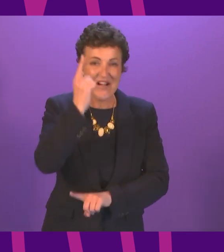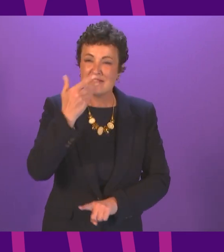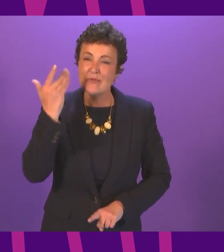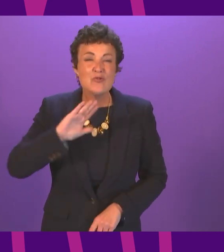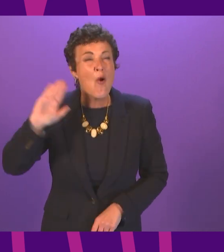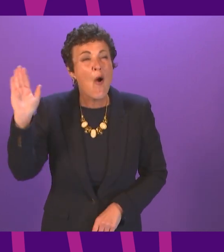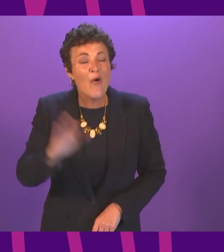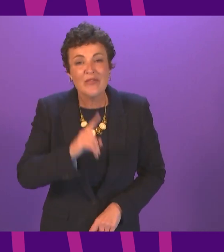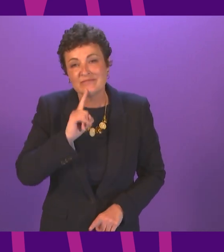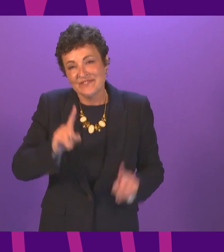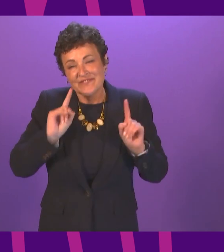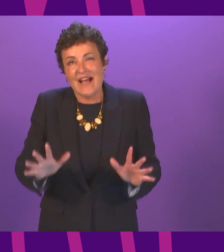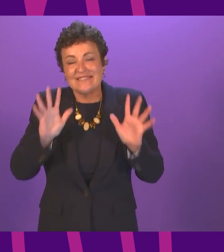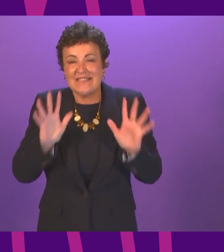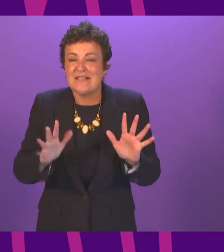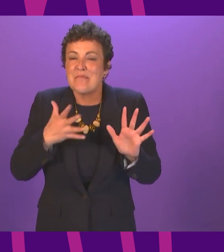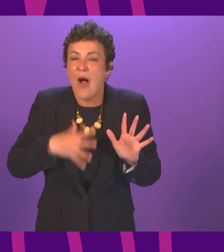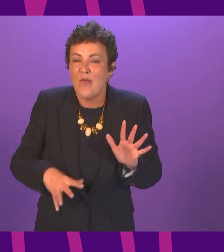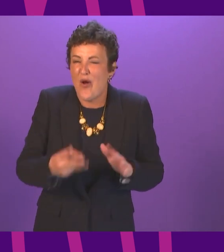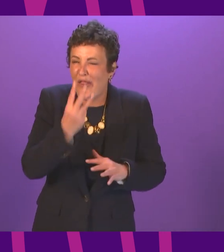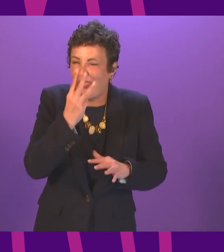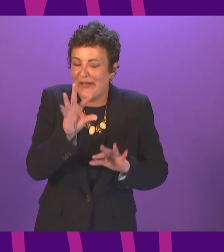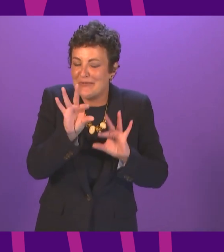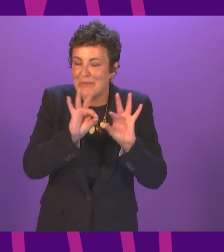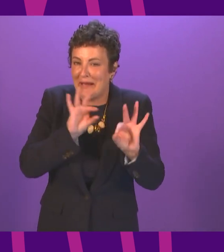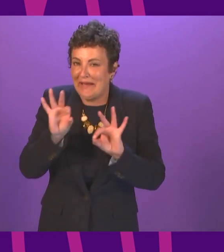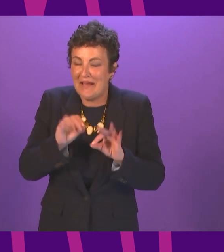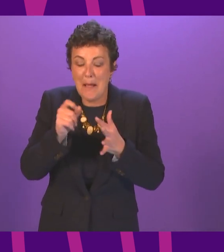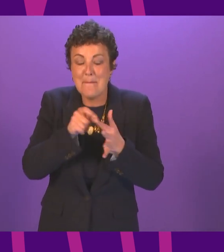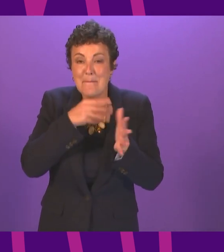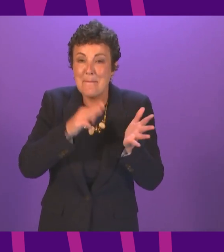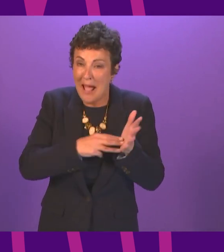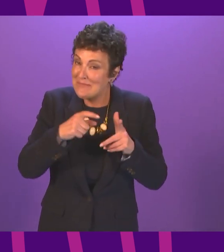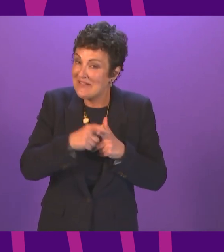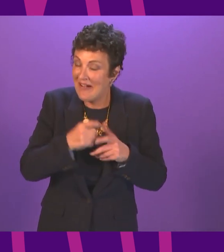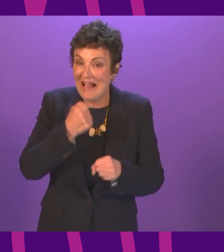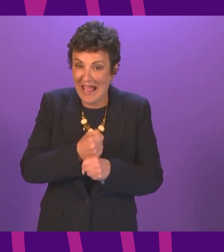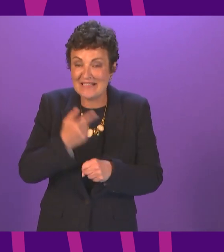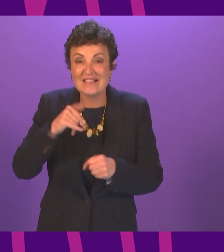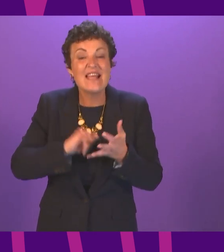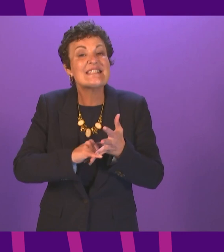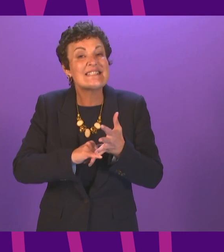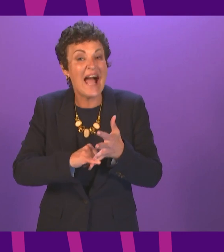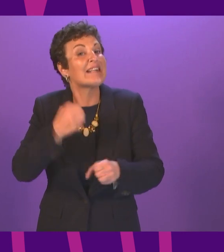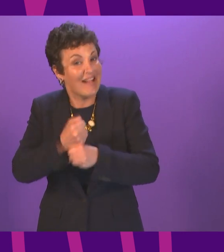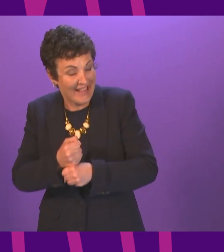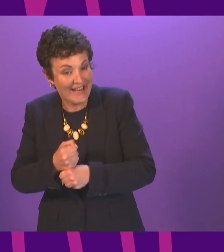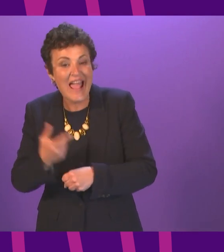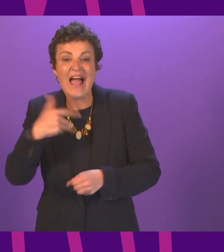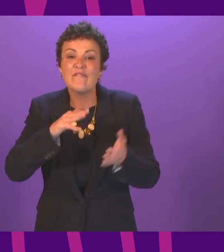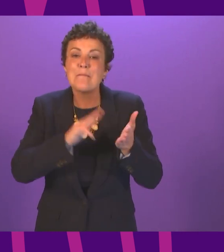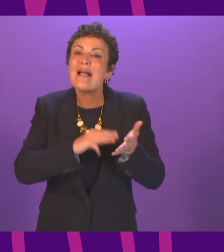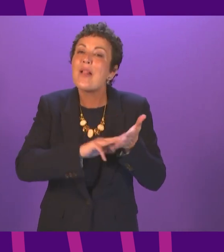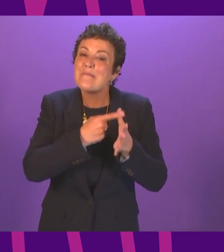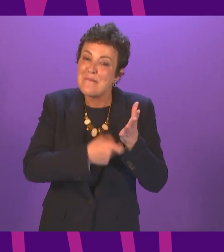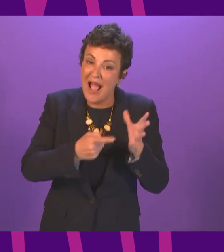were fantastic but let me pick out three in particular from Pam Duncan Glancy from Sandesh Gulheny and from Michael